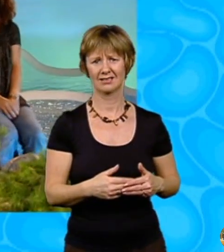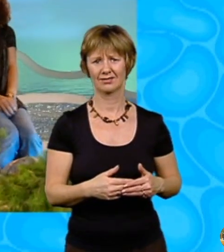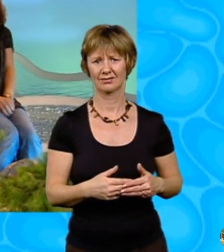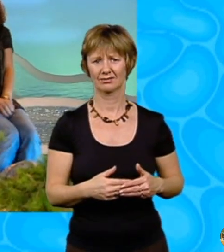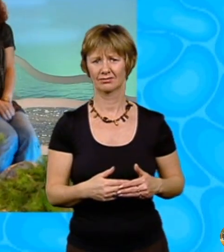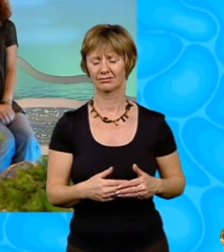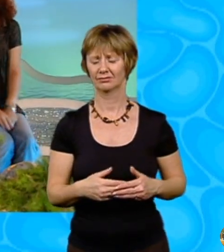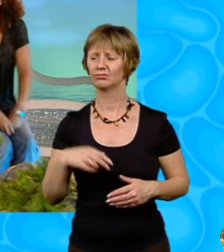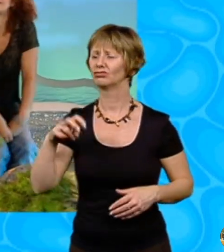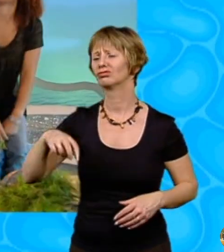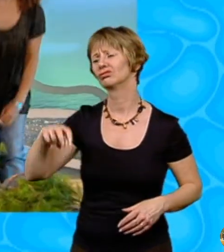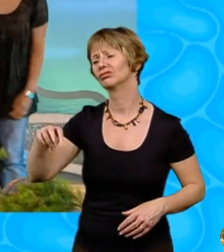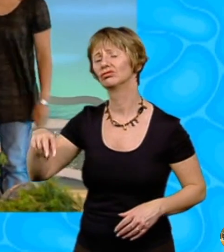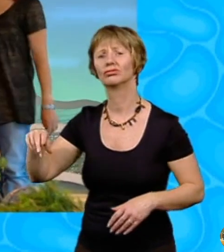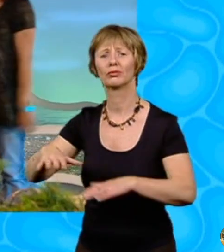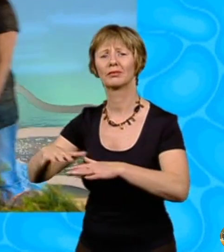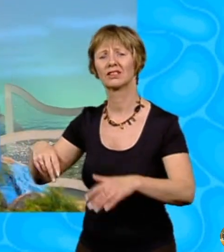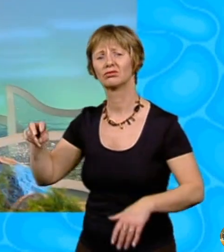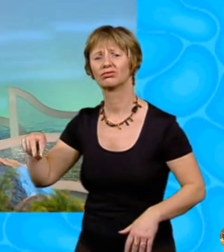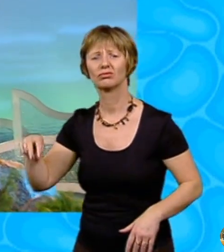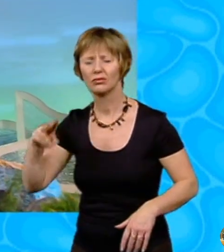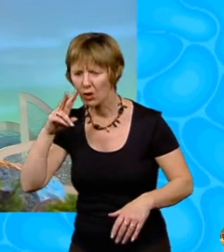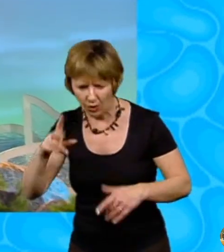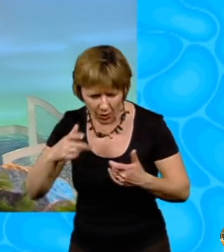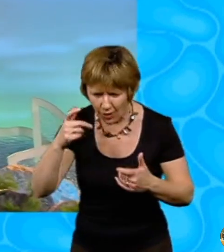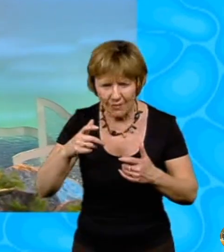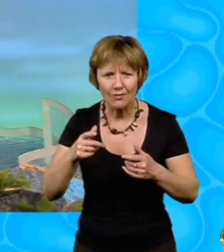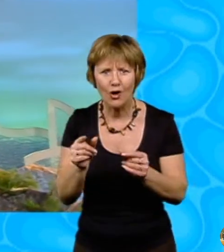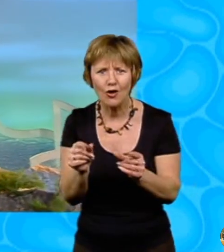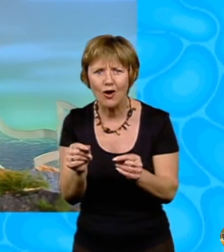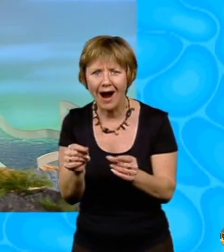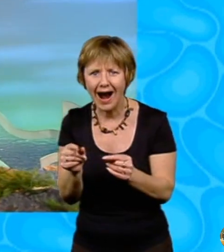We walked along the beach, looking in rock pools and watching crabs and starfish.